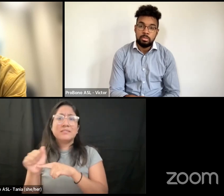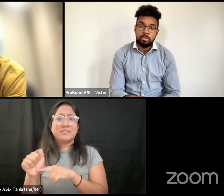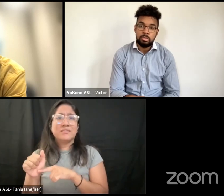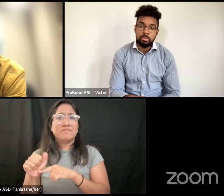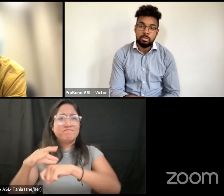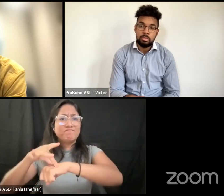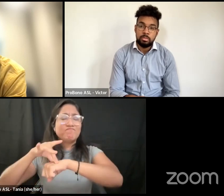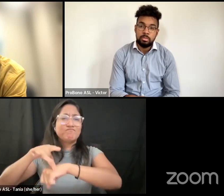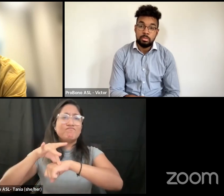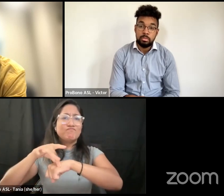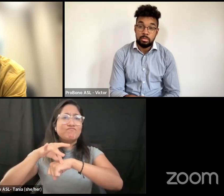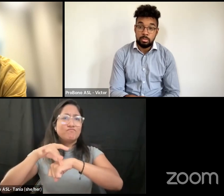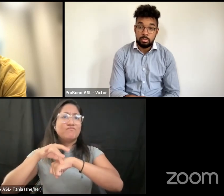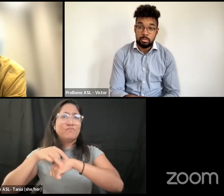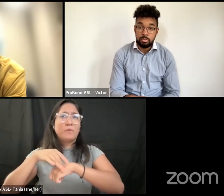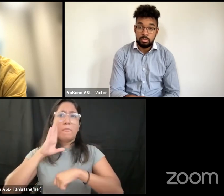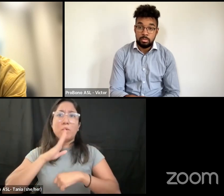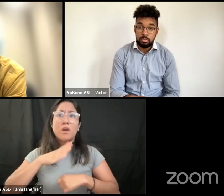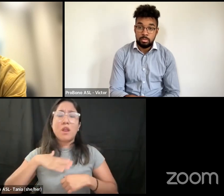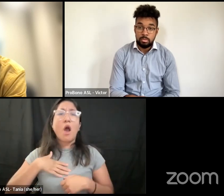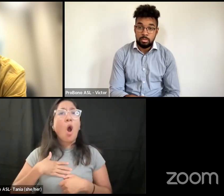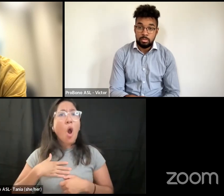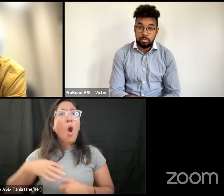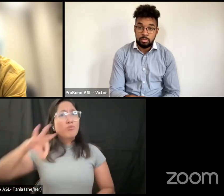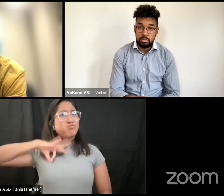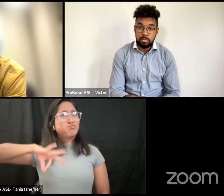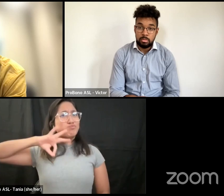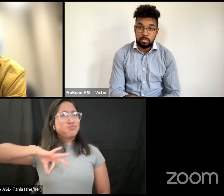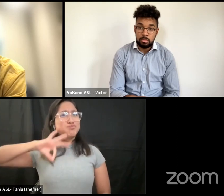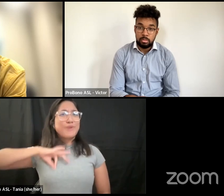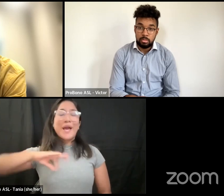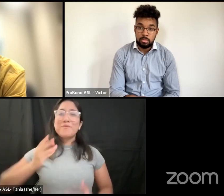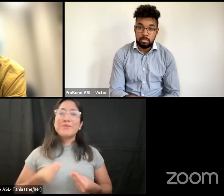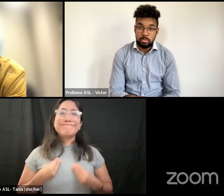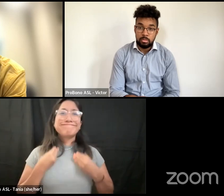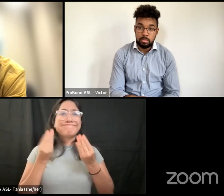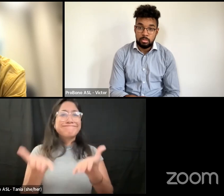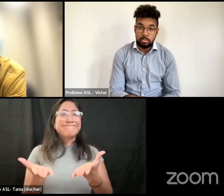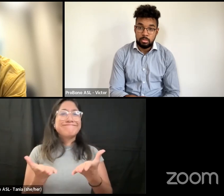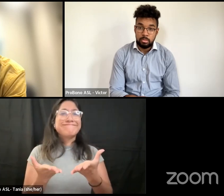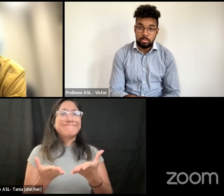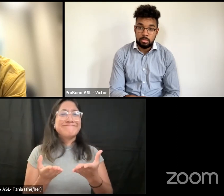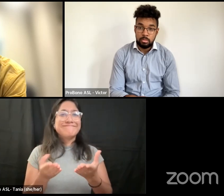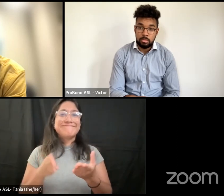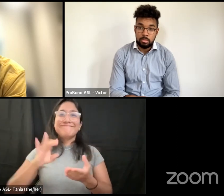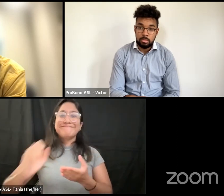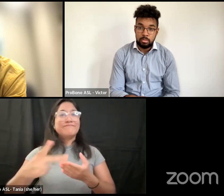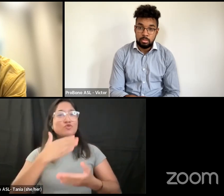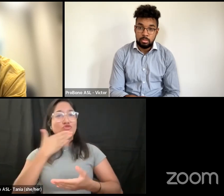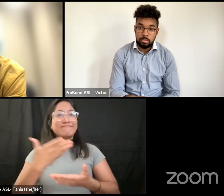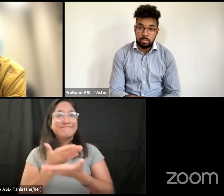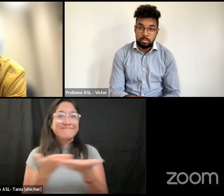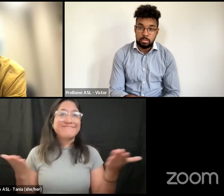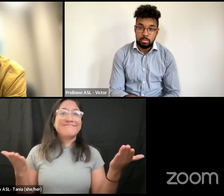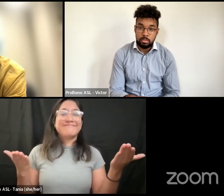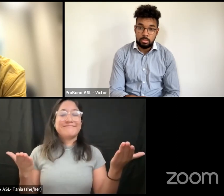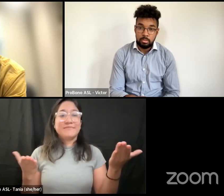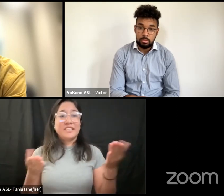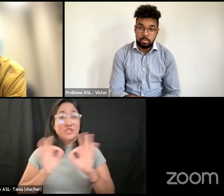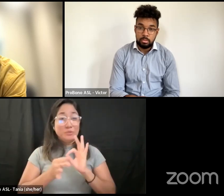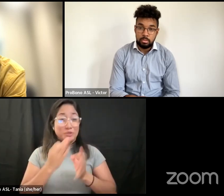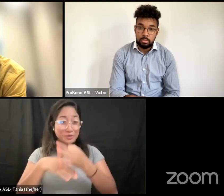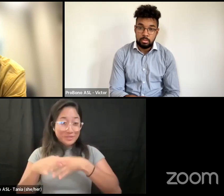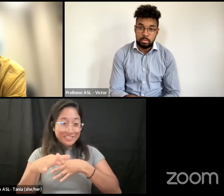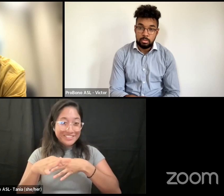has enjoyed and nourished from and given back with joy and when i say the earth has given back with joy it translates